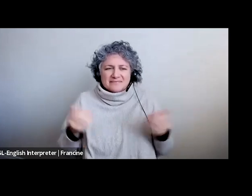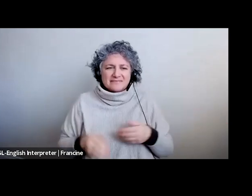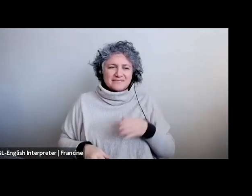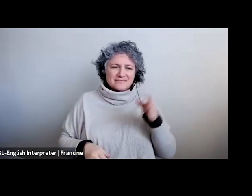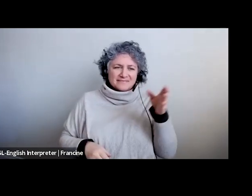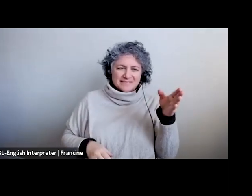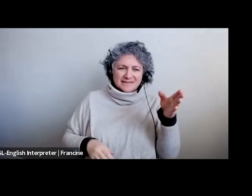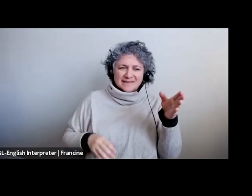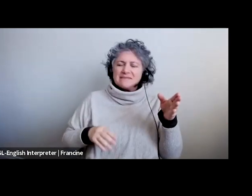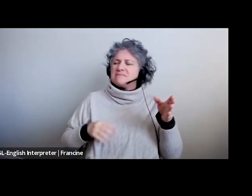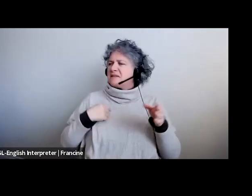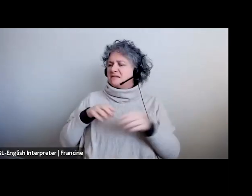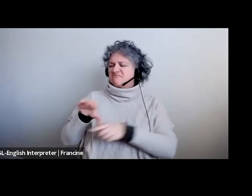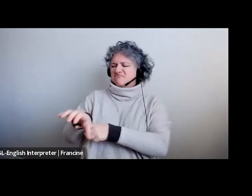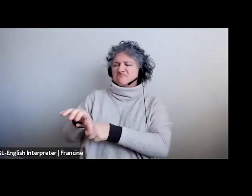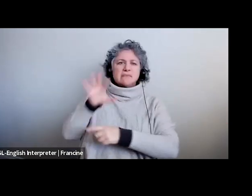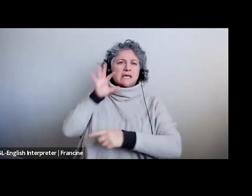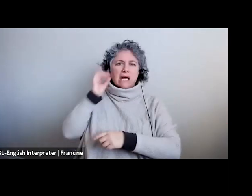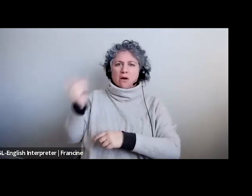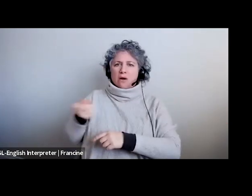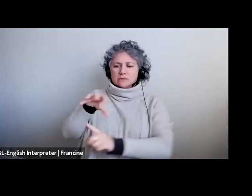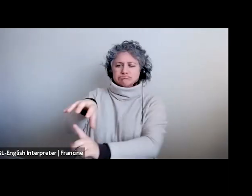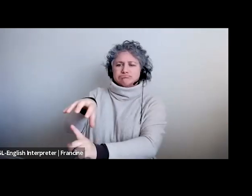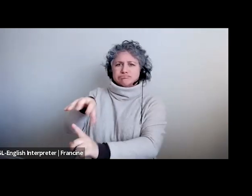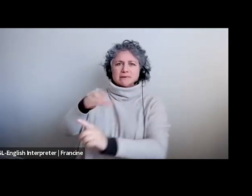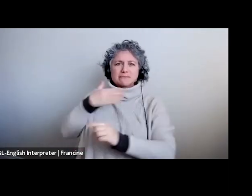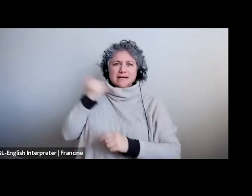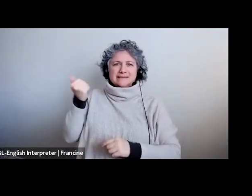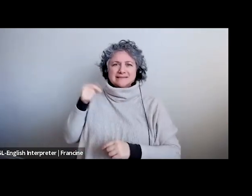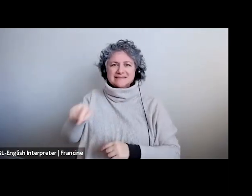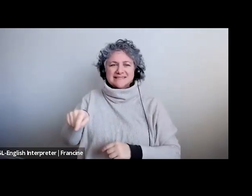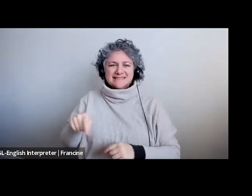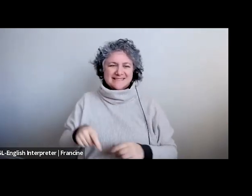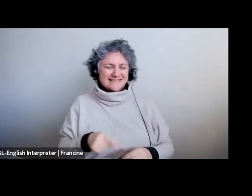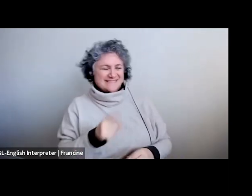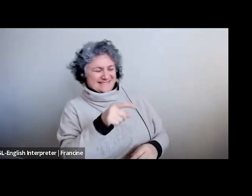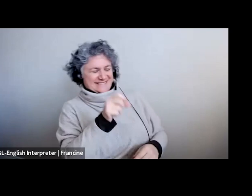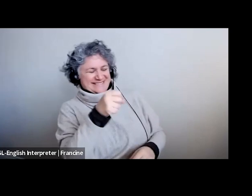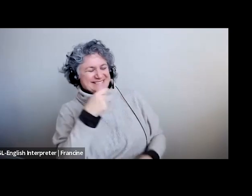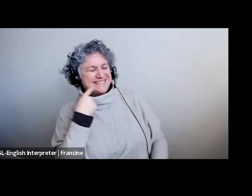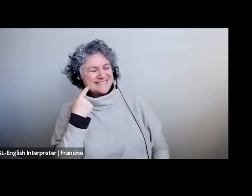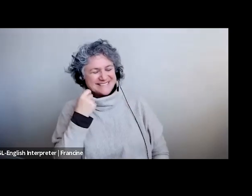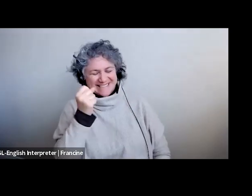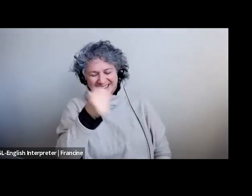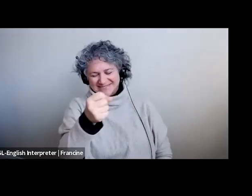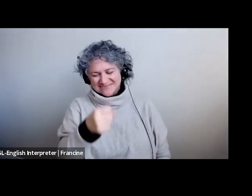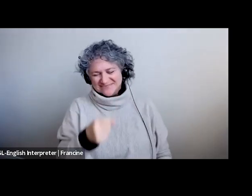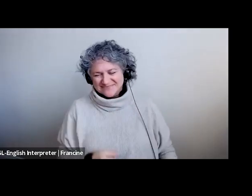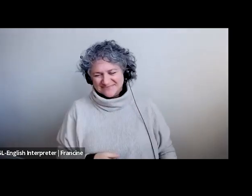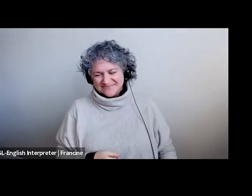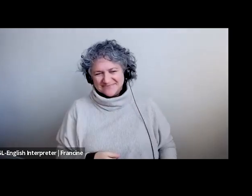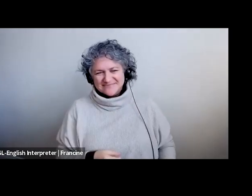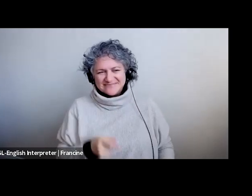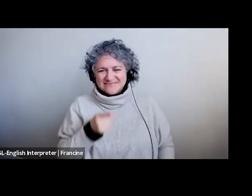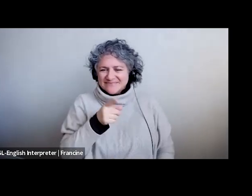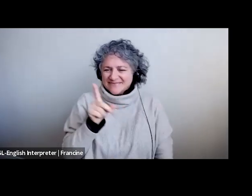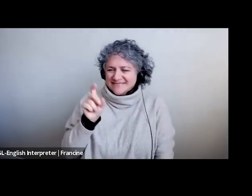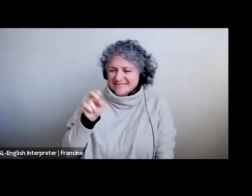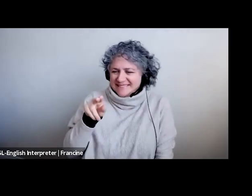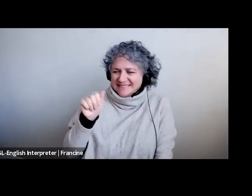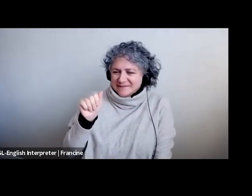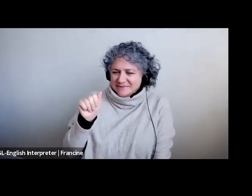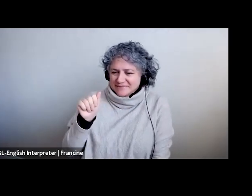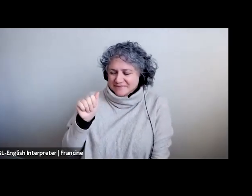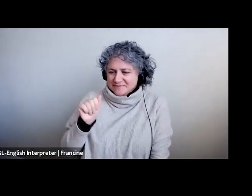cast the cat every time um sure how important is